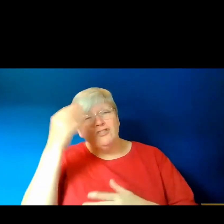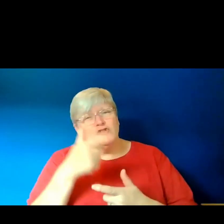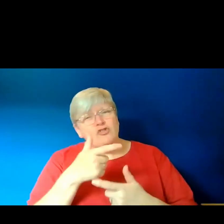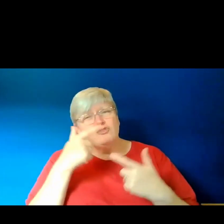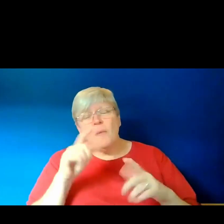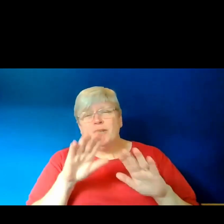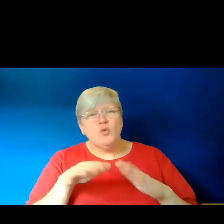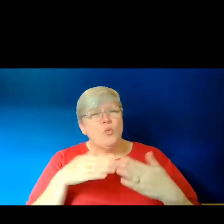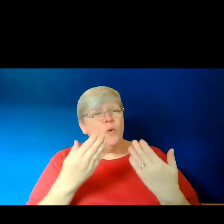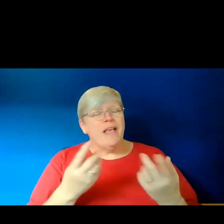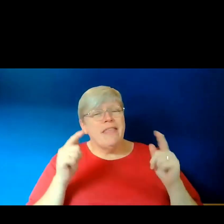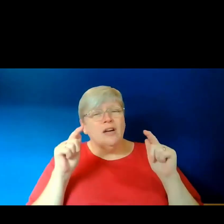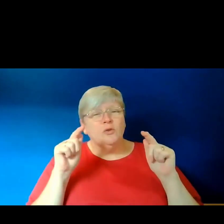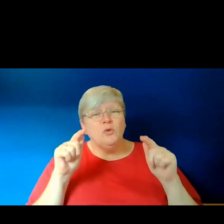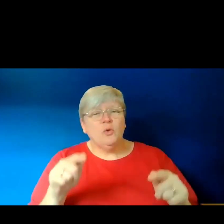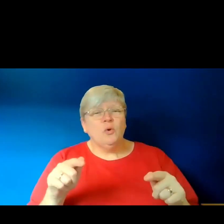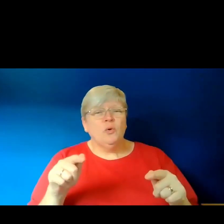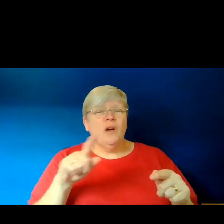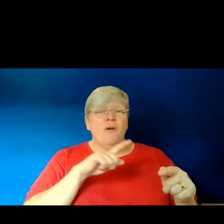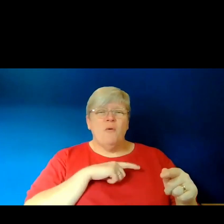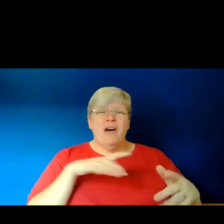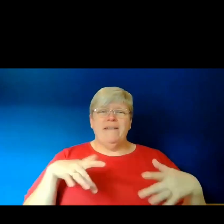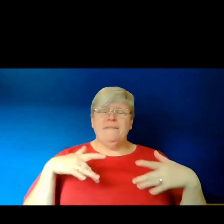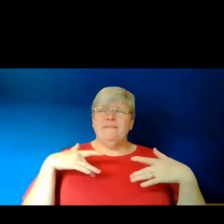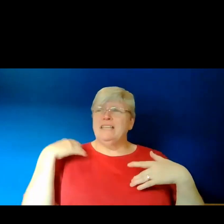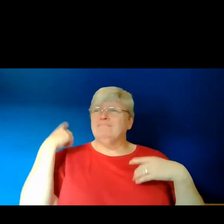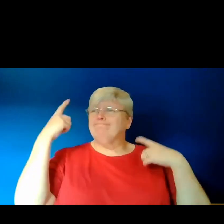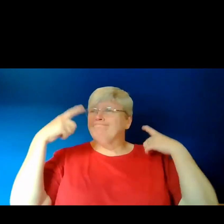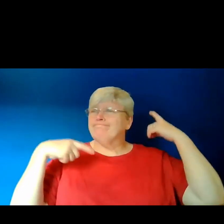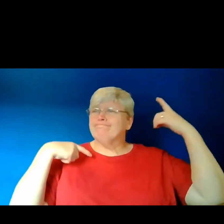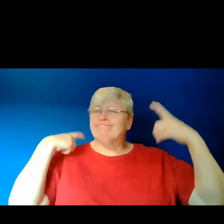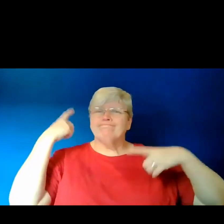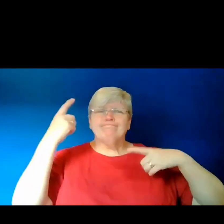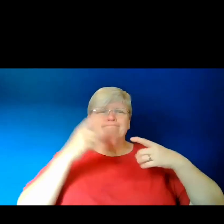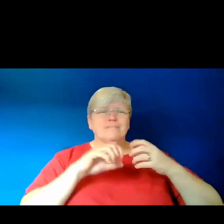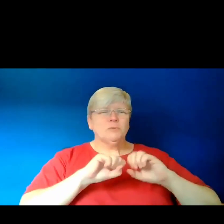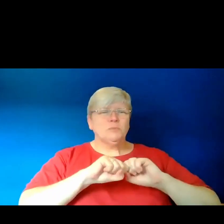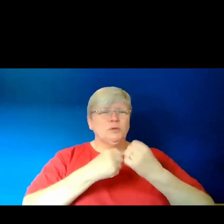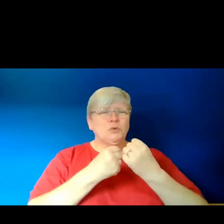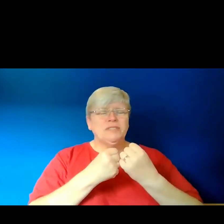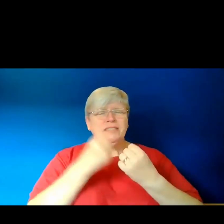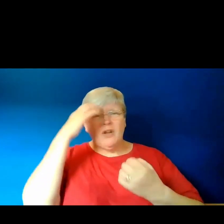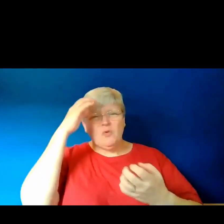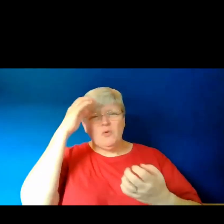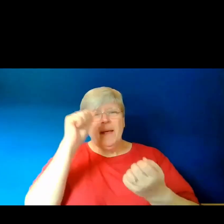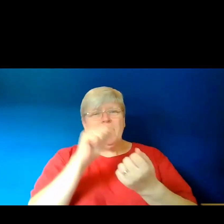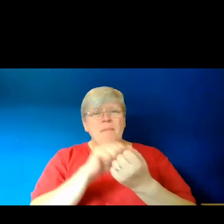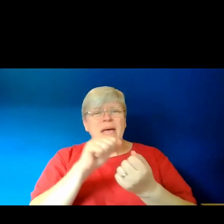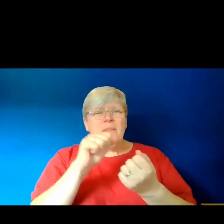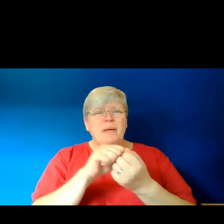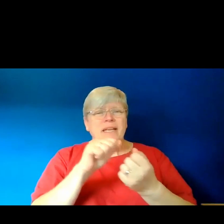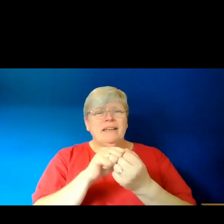so why is every sound a broken wing? Why do I remember every place I have knelt for the dead,